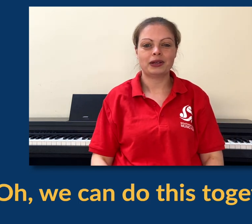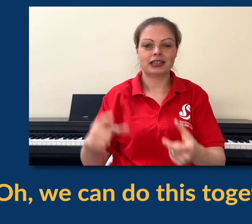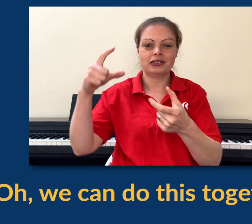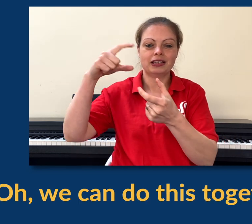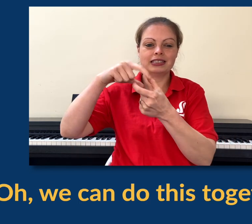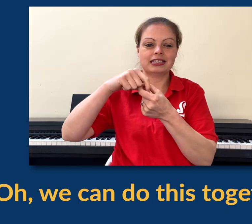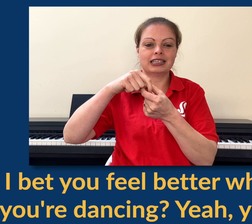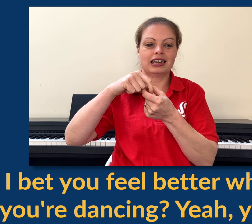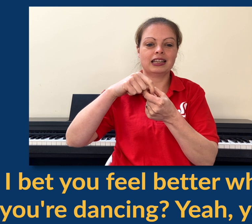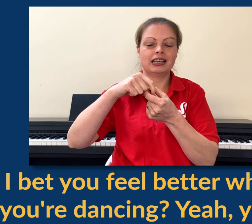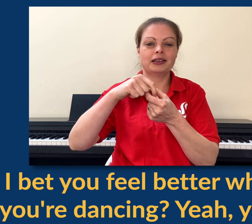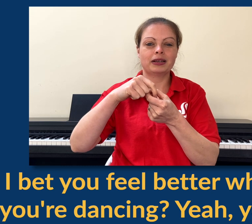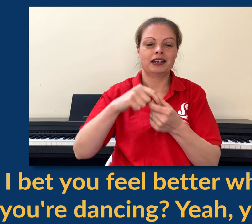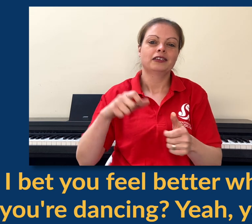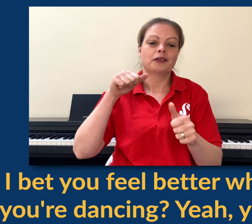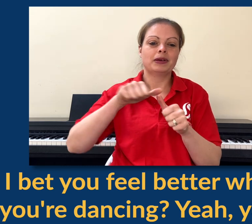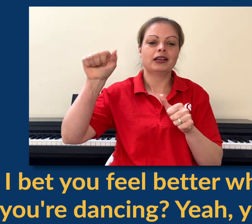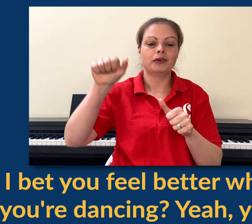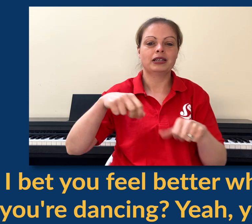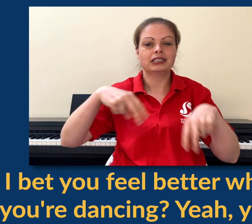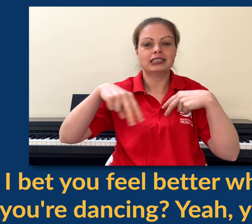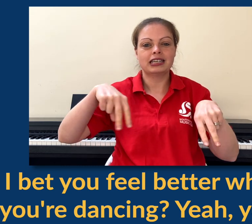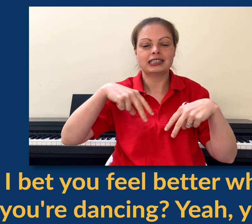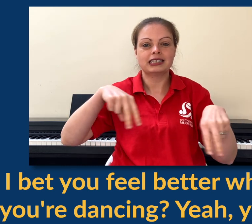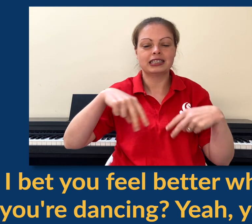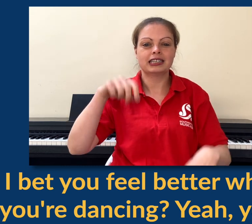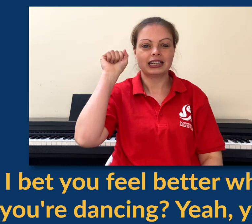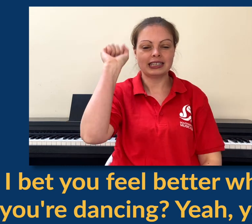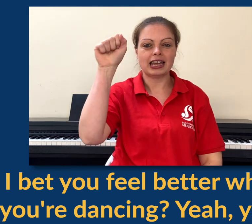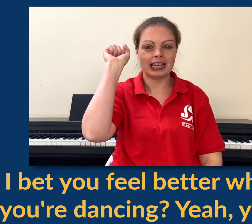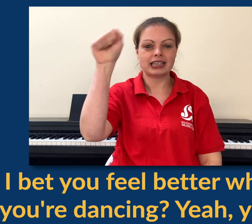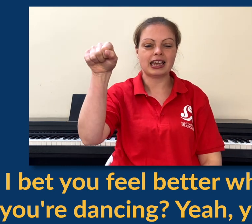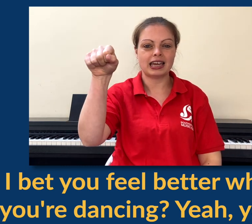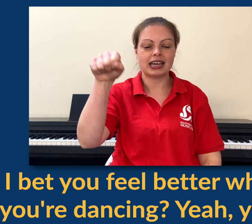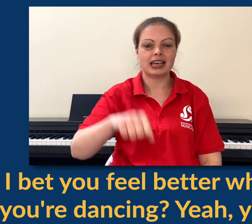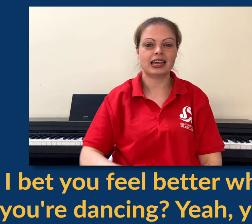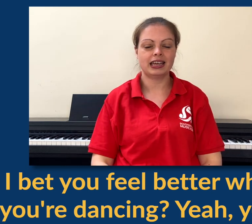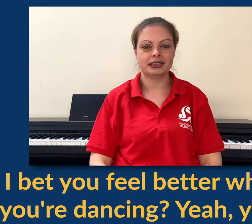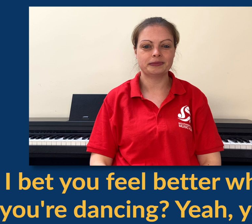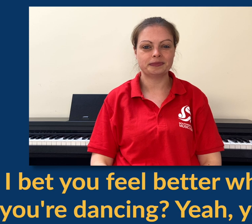And we can do this together. bet you feel better when you're dancing. Yeah. Yeah.